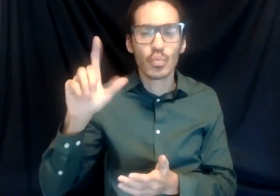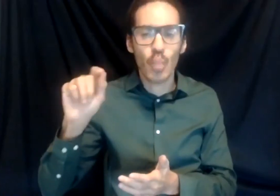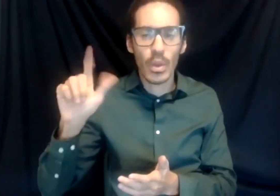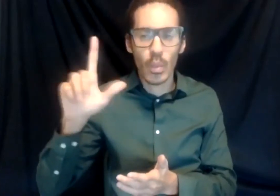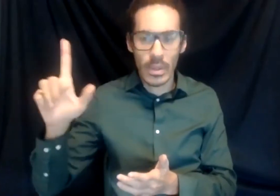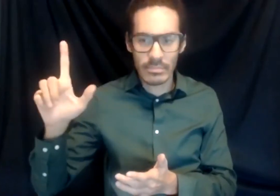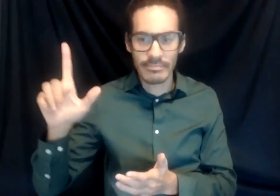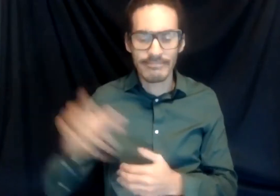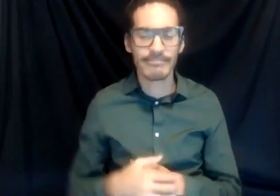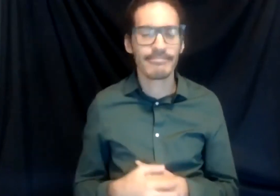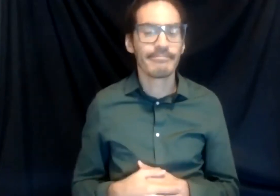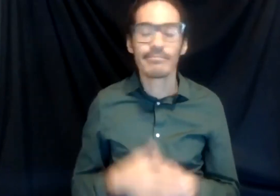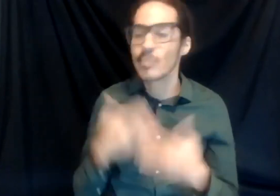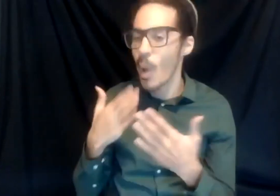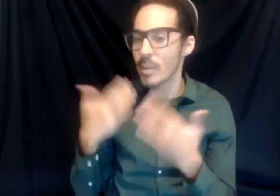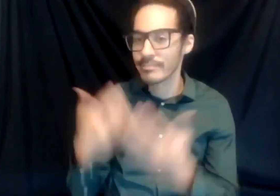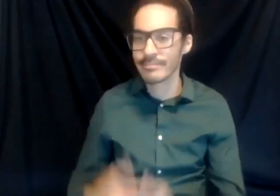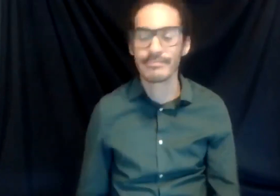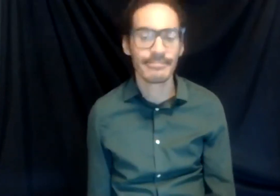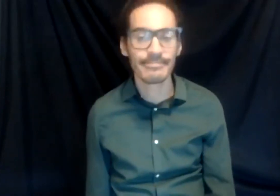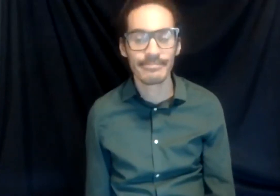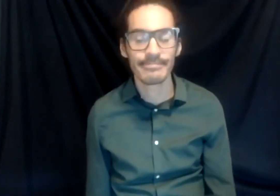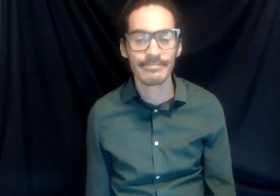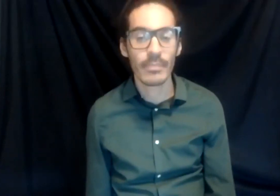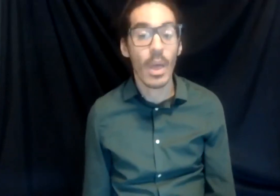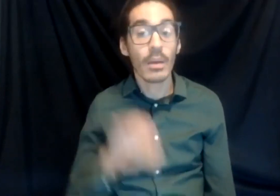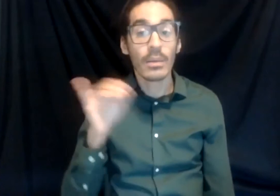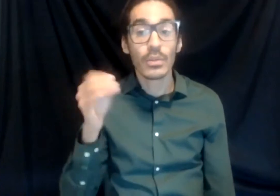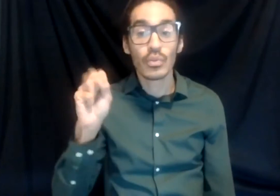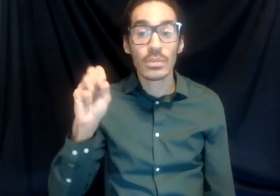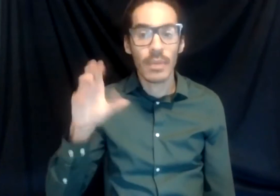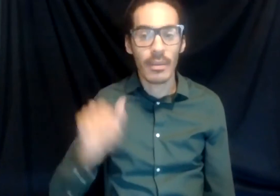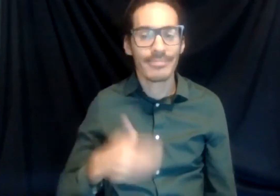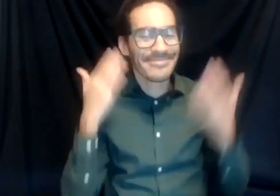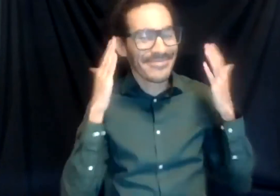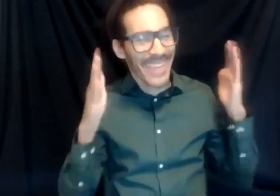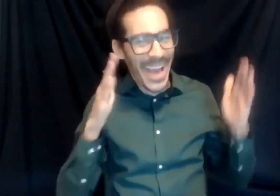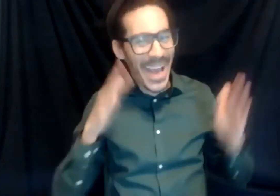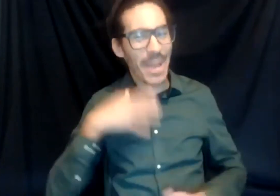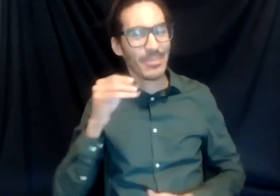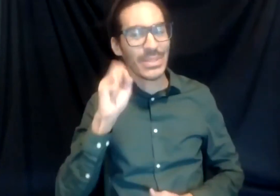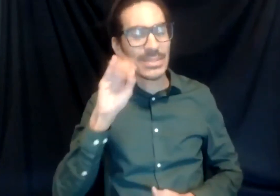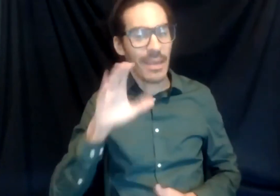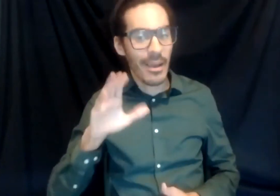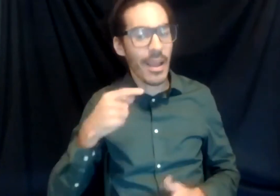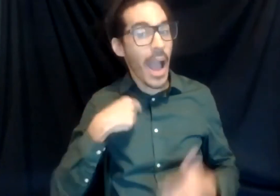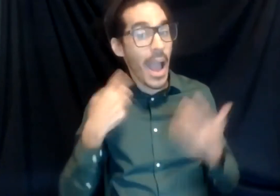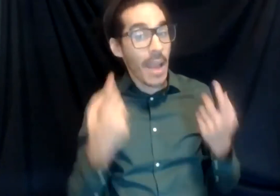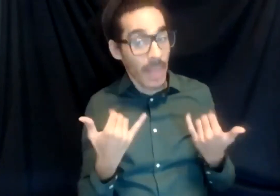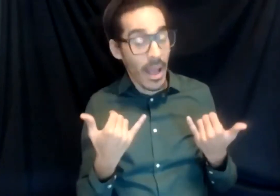Awesome. Thank you. Jessica? Hi, I'm Jessica. I am currently a second year electrical